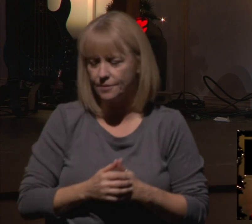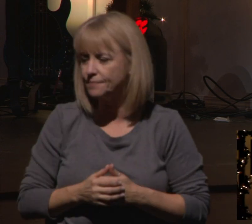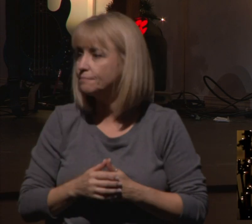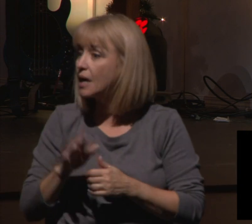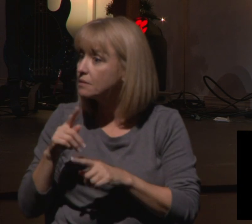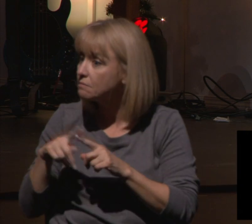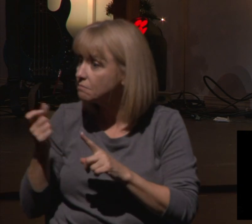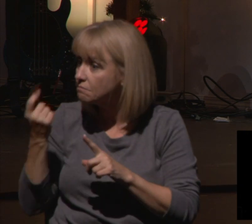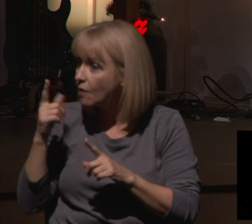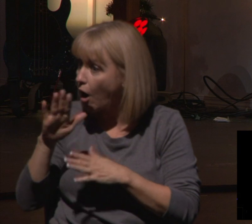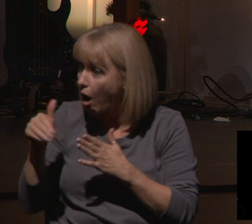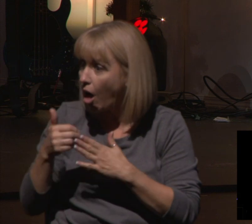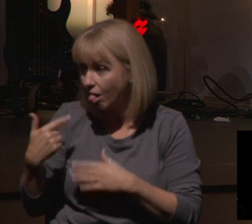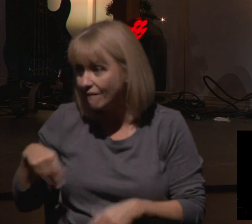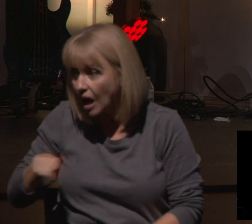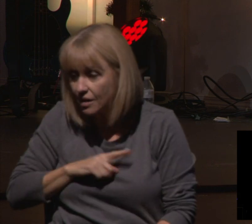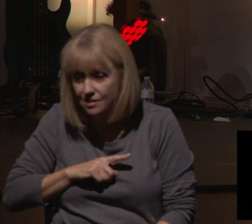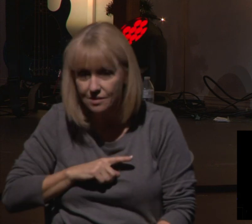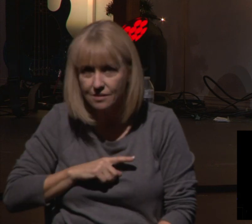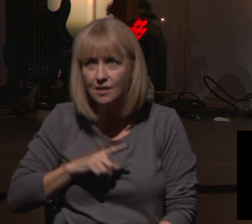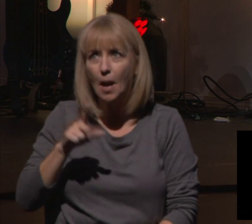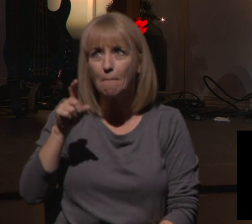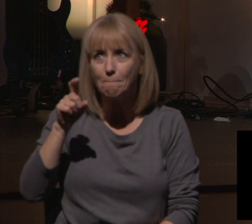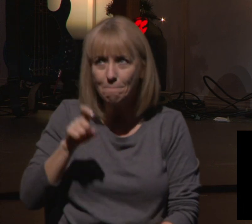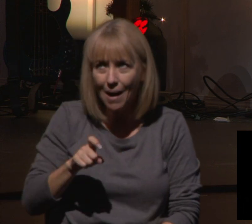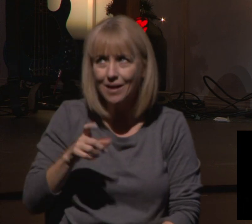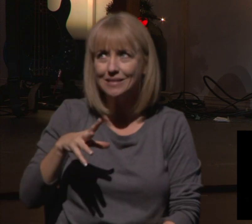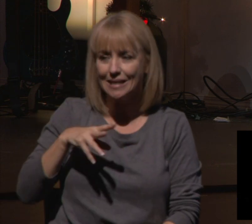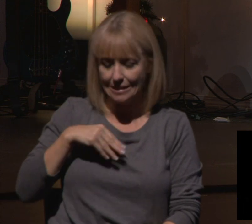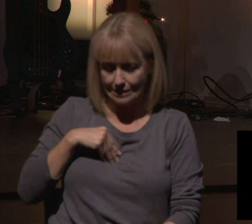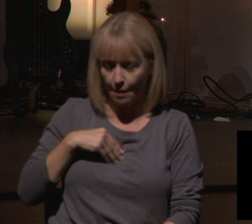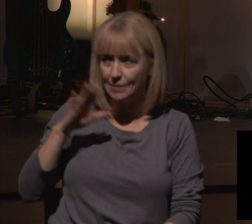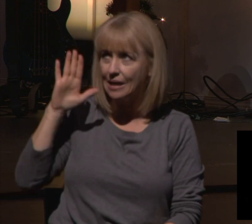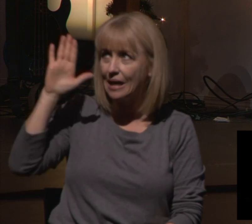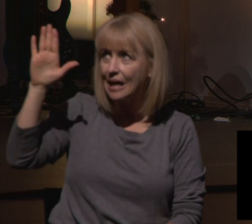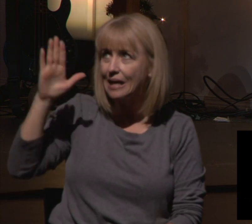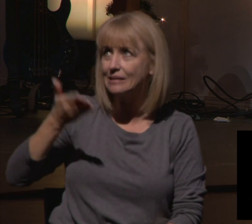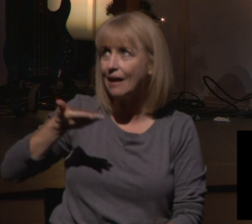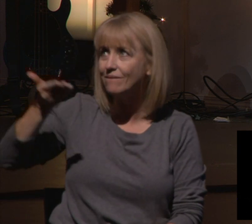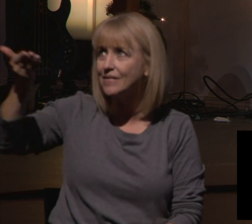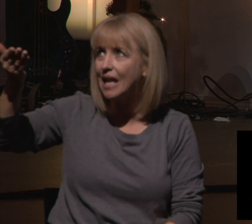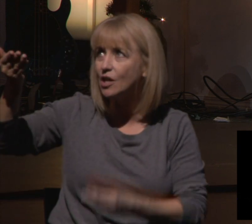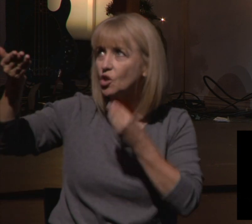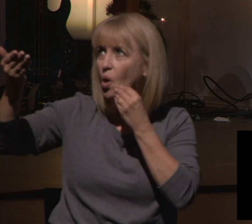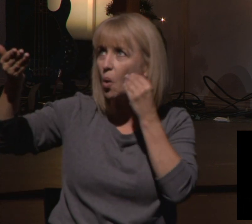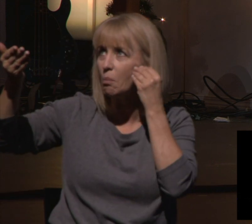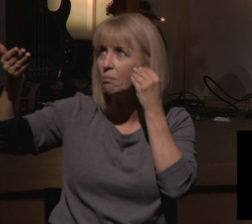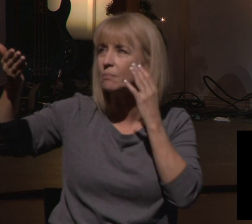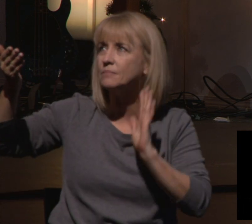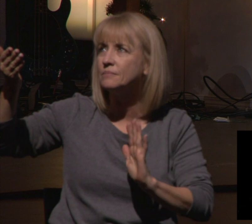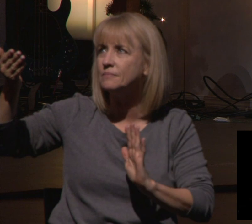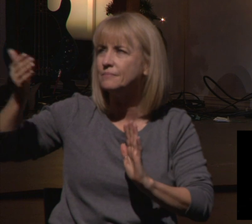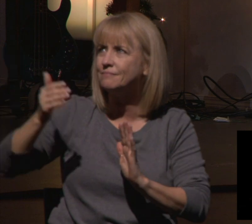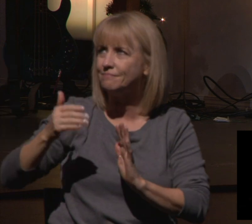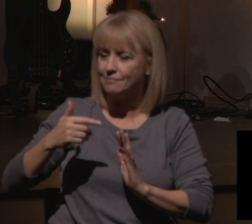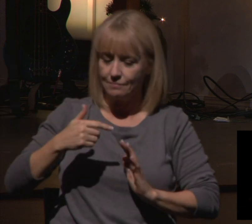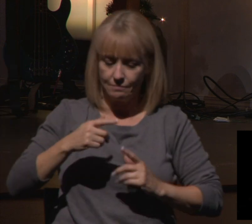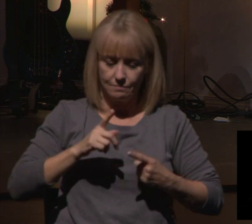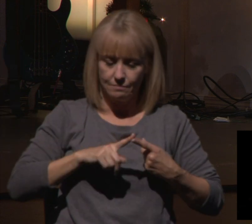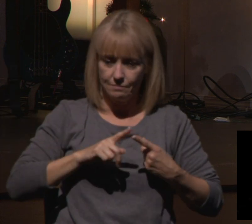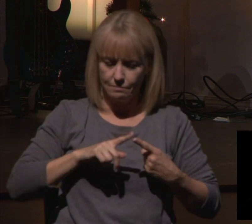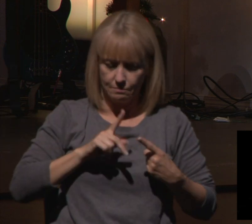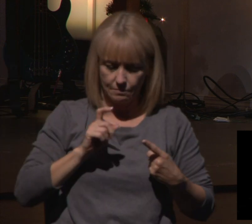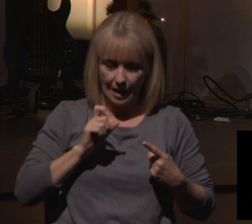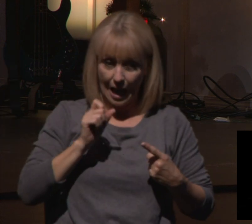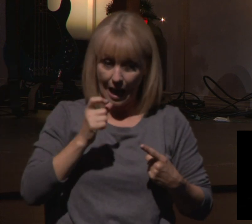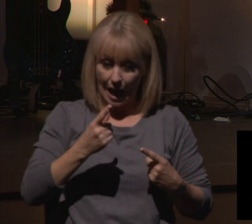at some level, need to accept Jesus' invitation back home. How have you distanced and